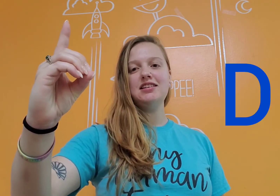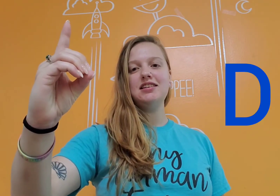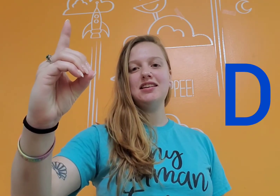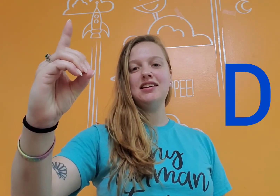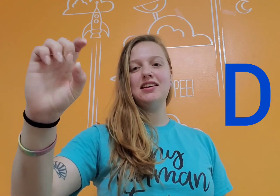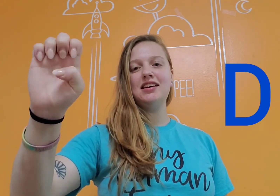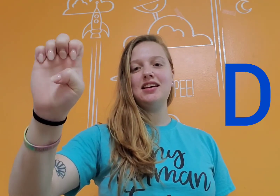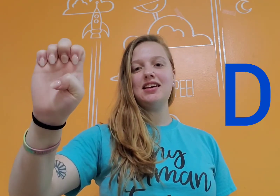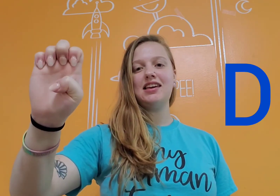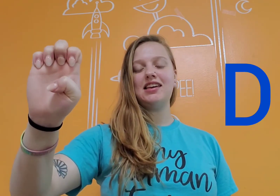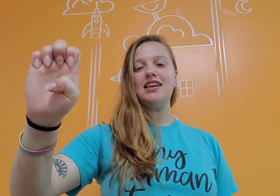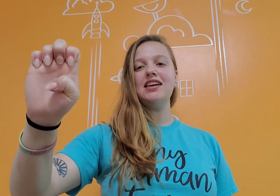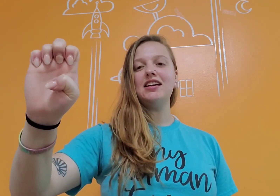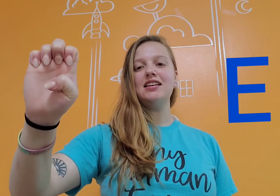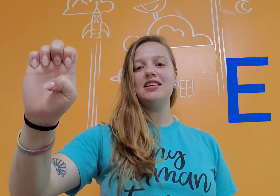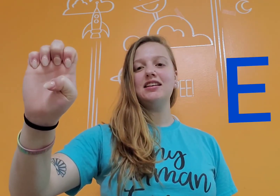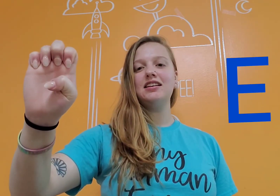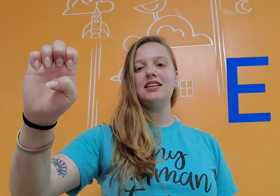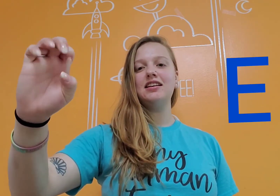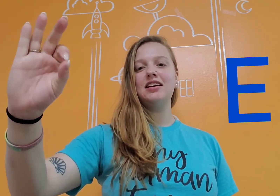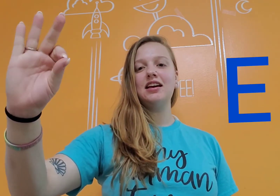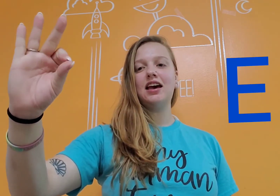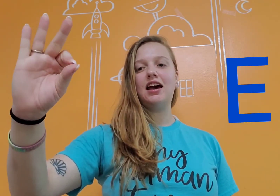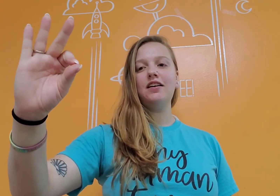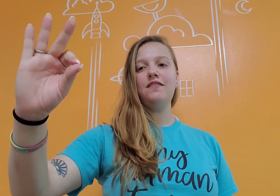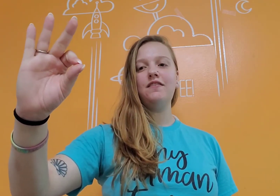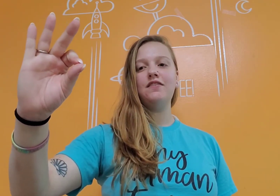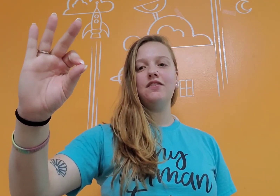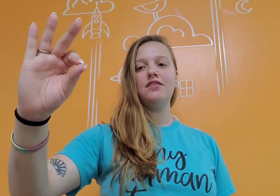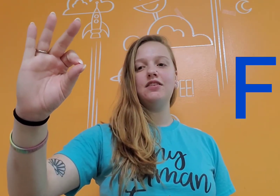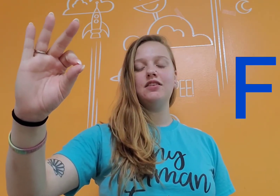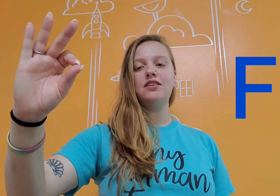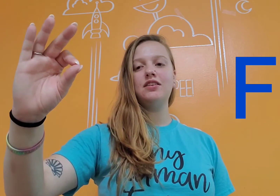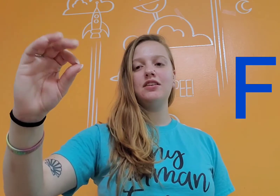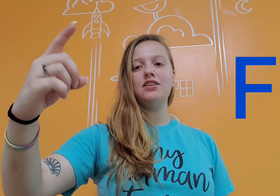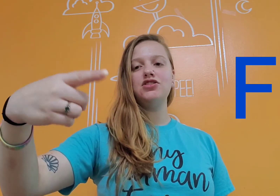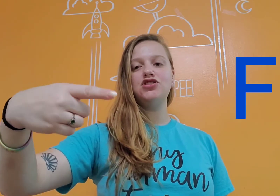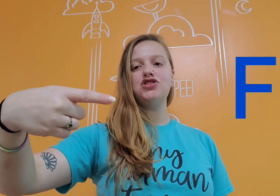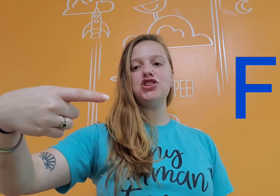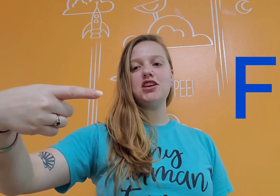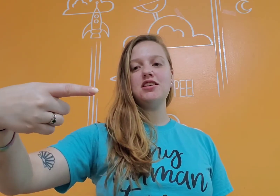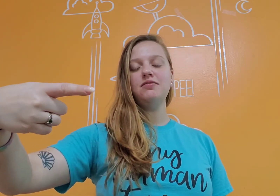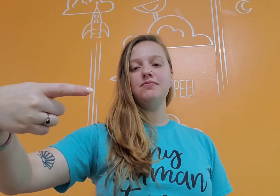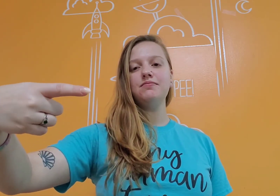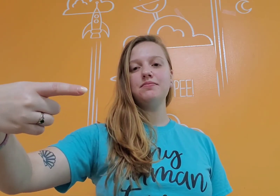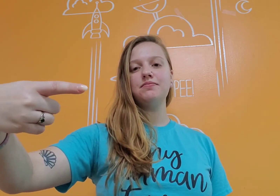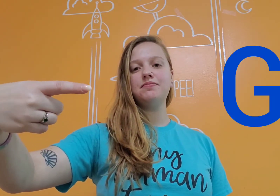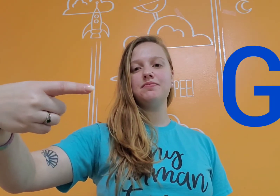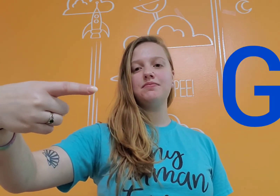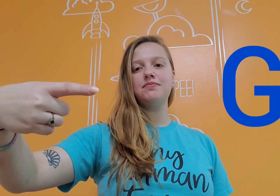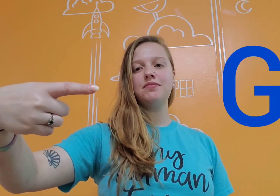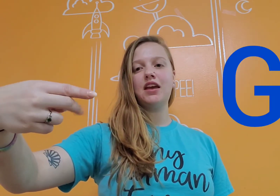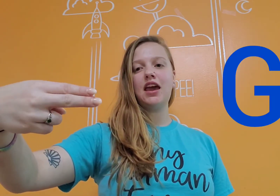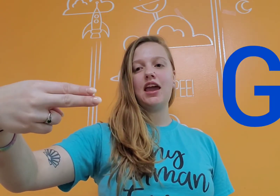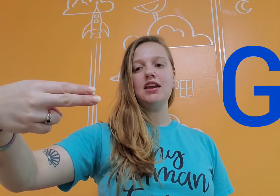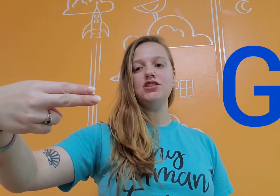E, F, G, H,